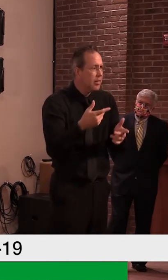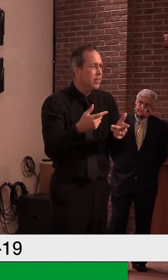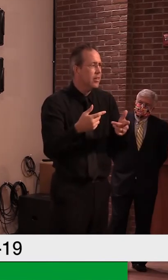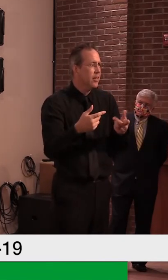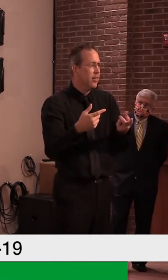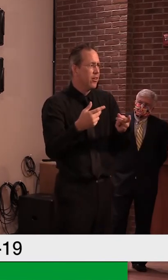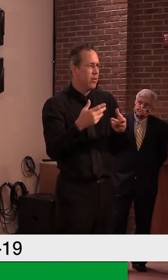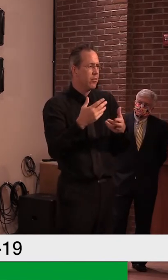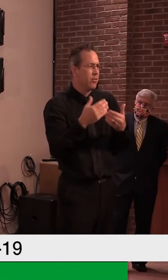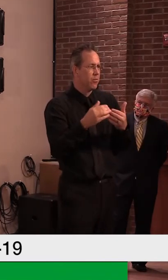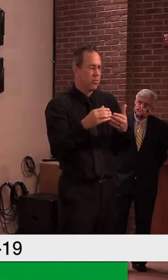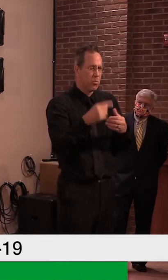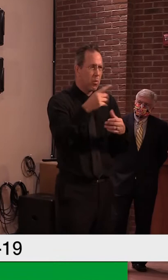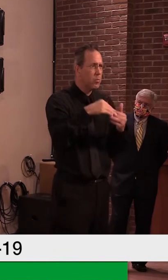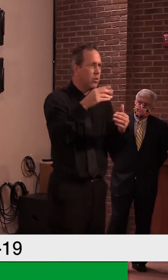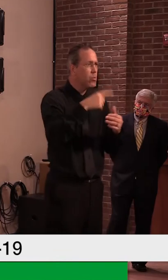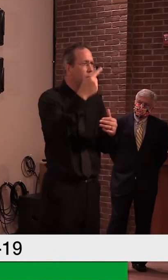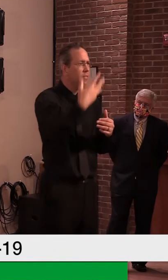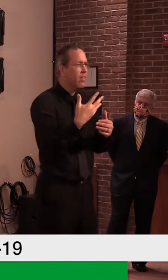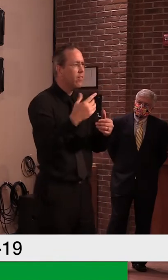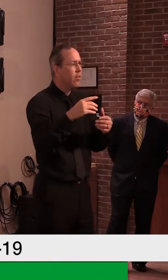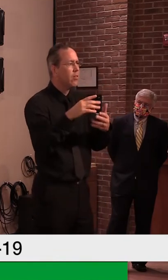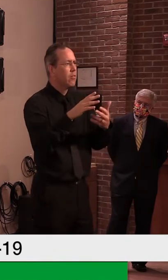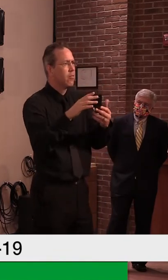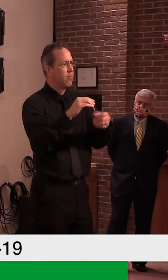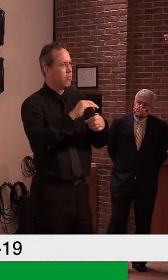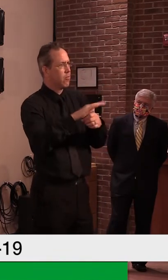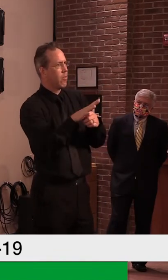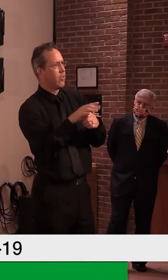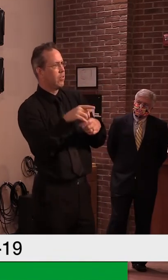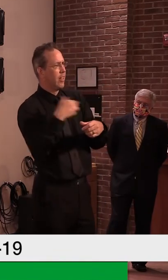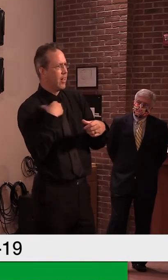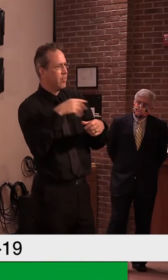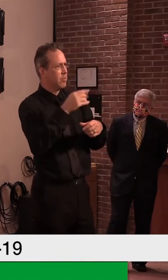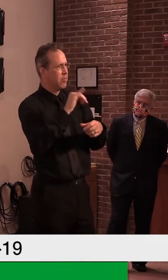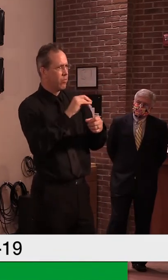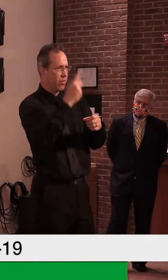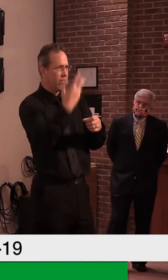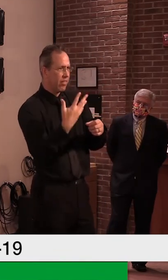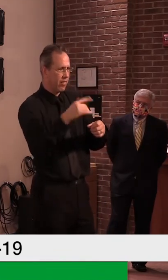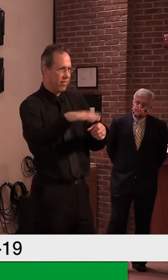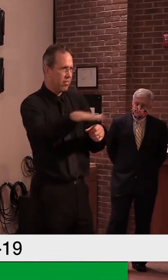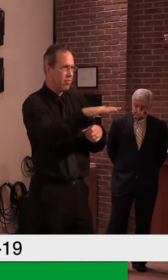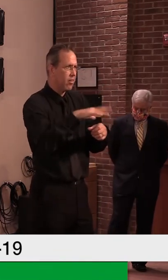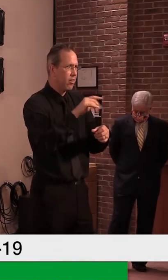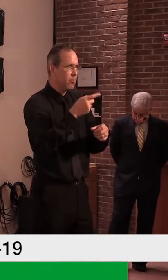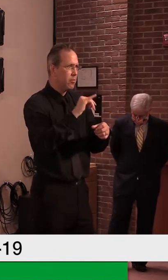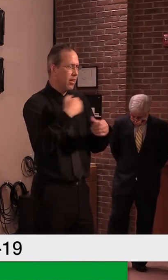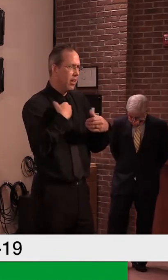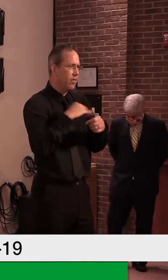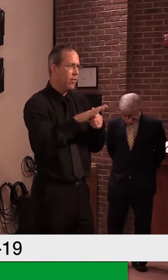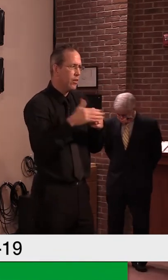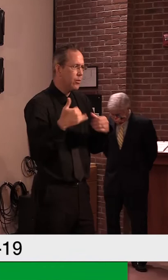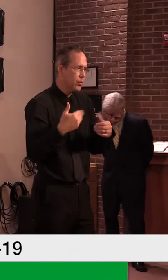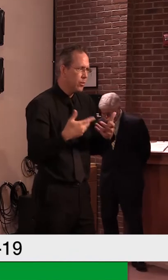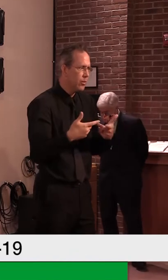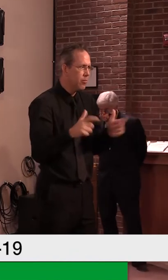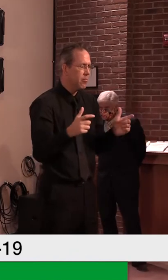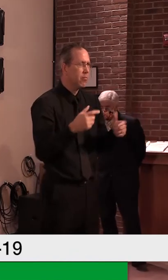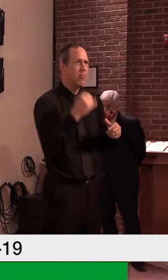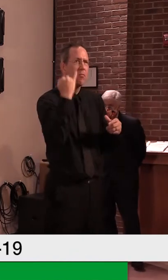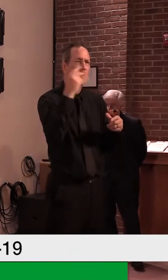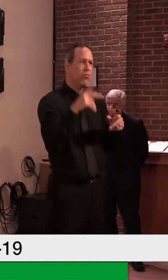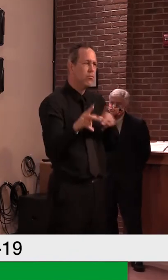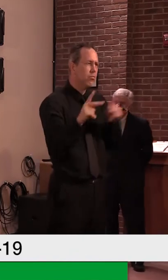positive. That's pretty incredible. And if you extrapolate that, I know I'm not taking away,